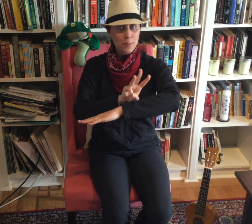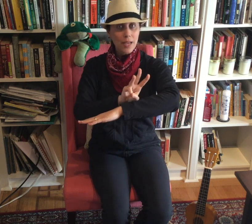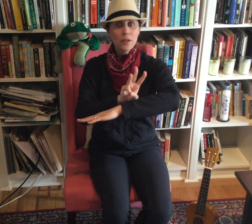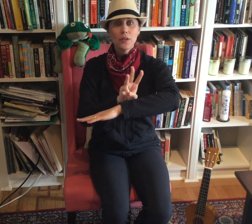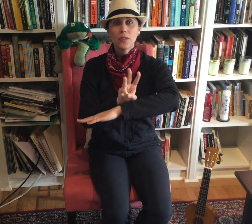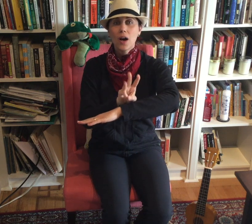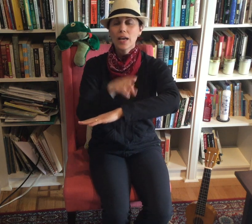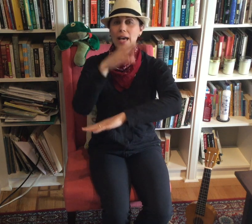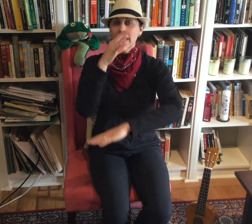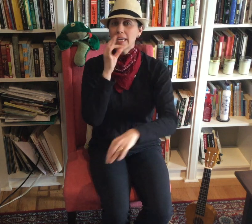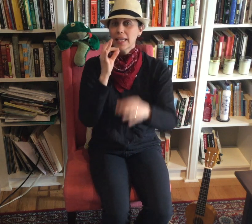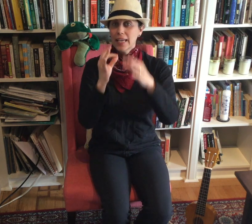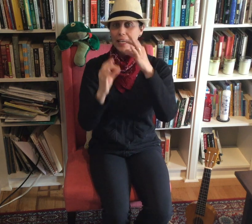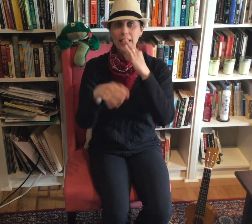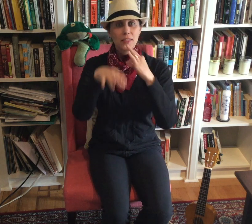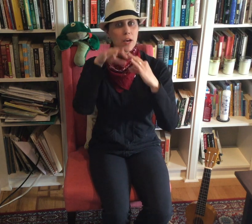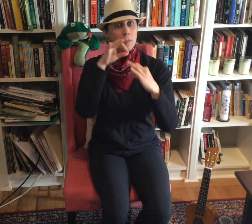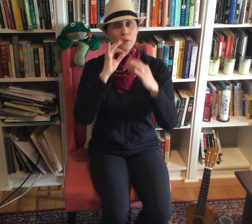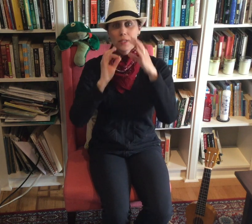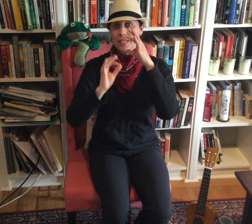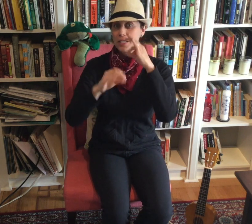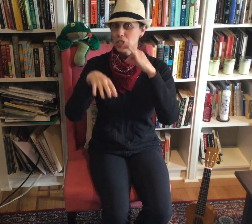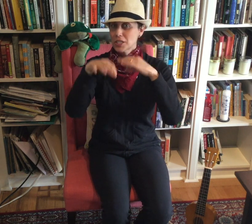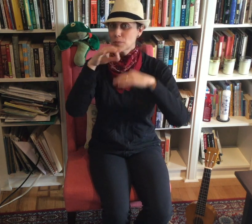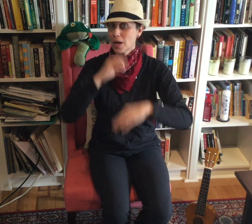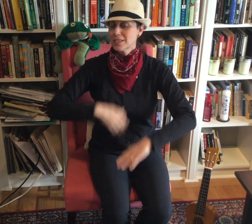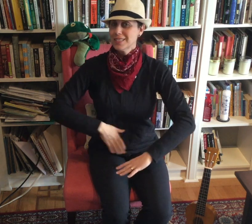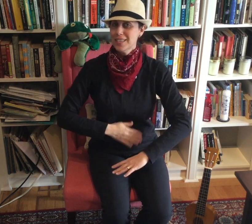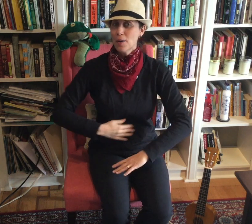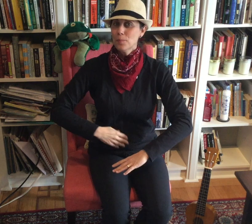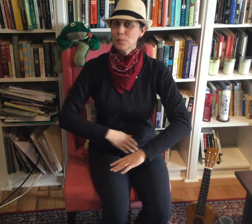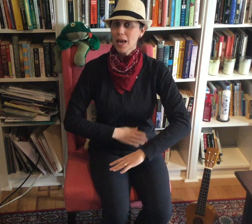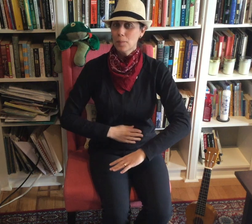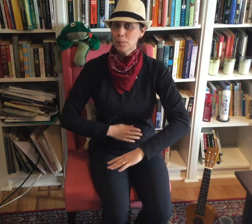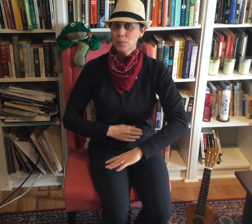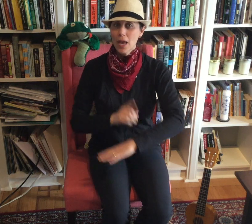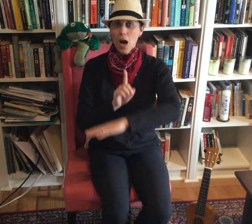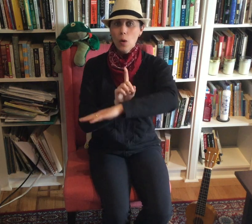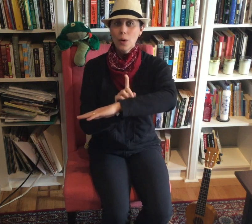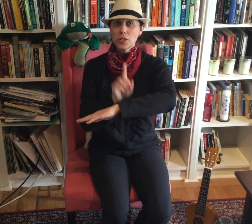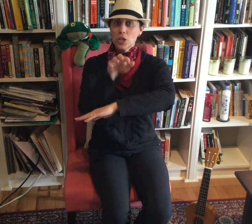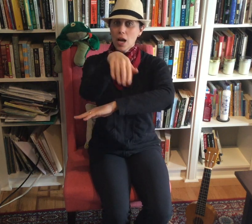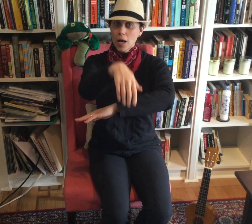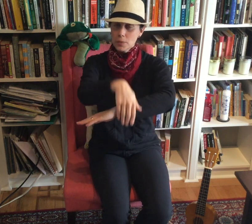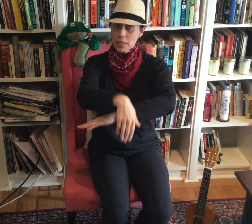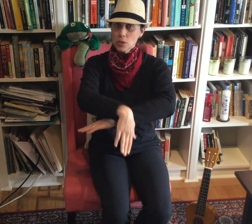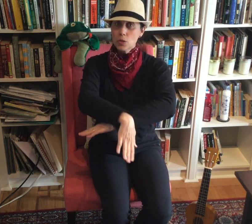speckled log eating the most delicious bugs, yum yum. One jumped into